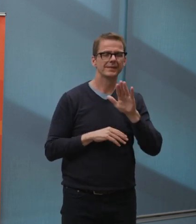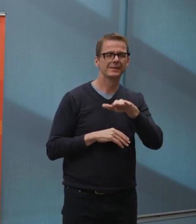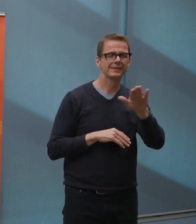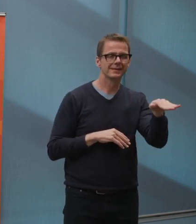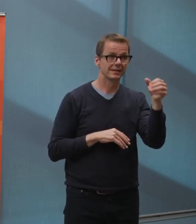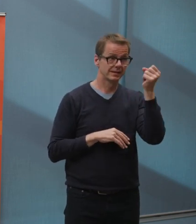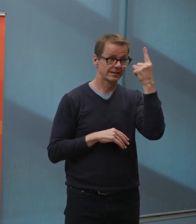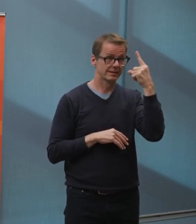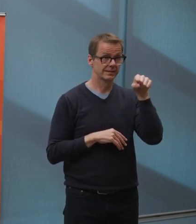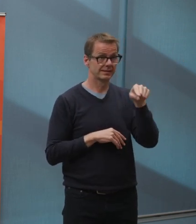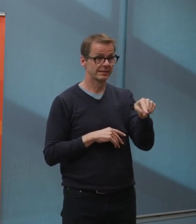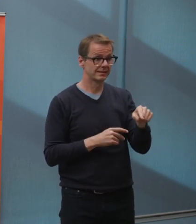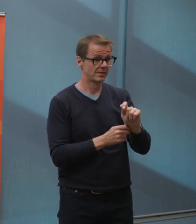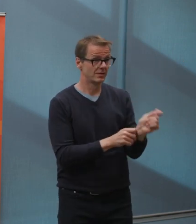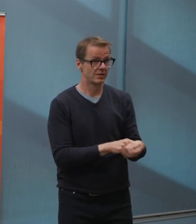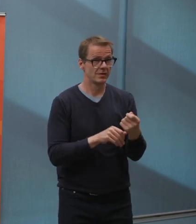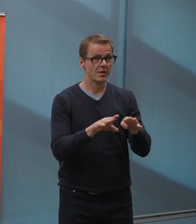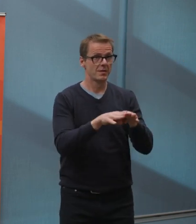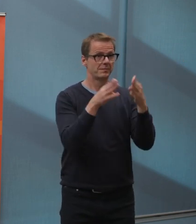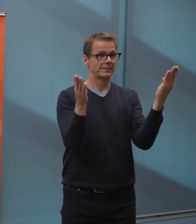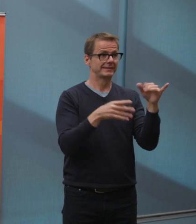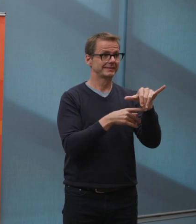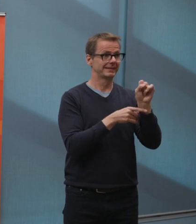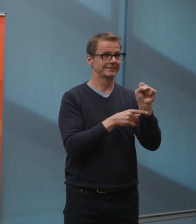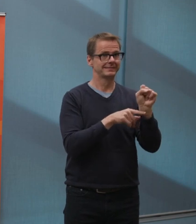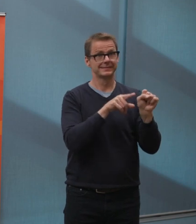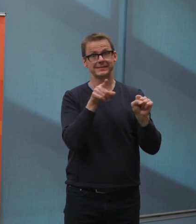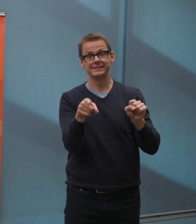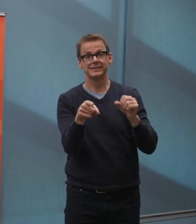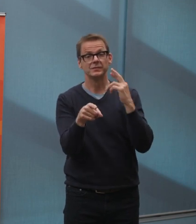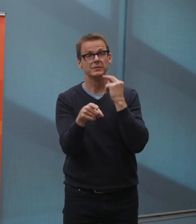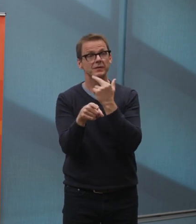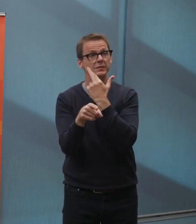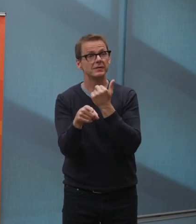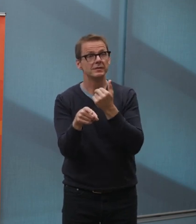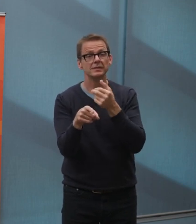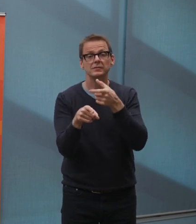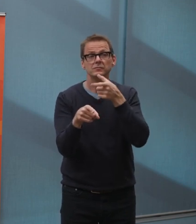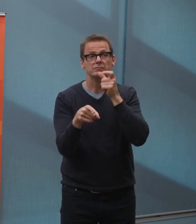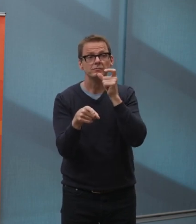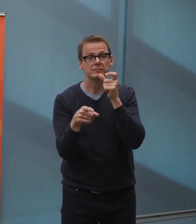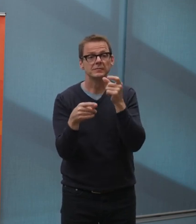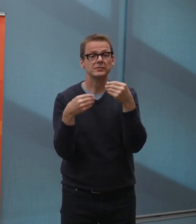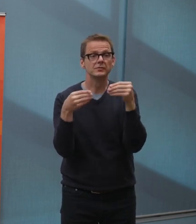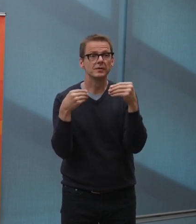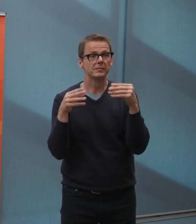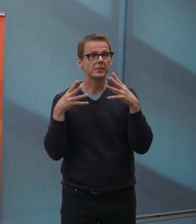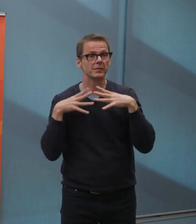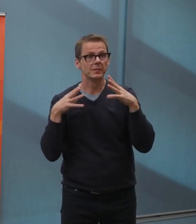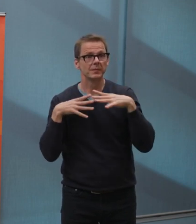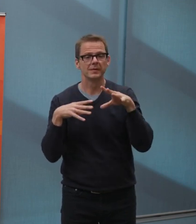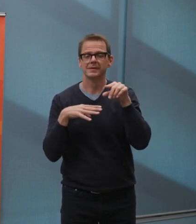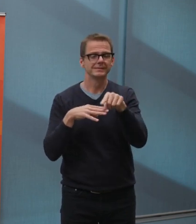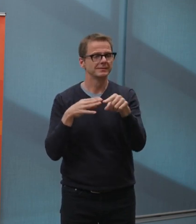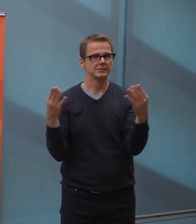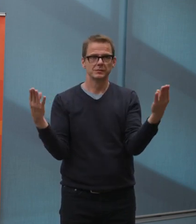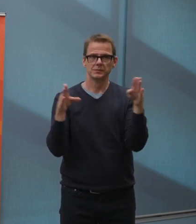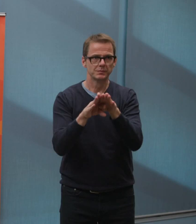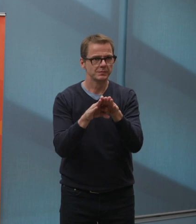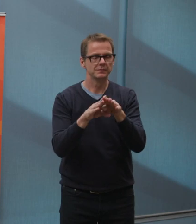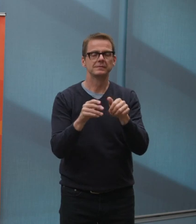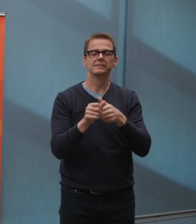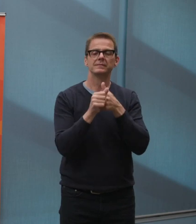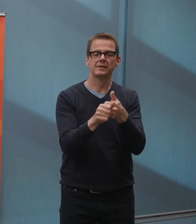Golfers will be able to book a tee time through the city's move, learn, play registration website starting at 8 a.m. Monday, May